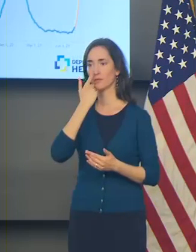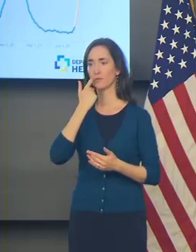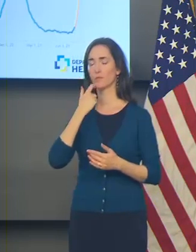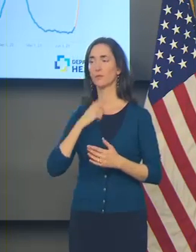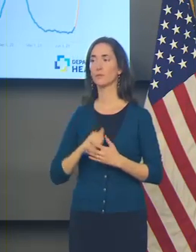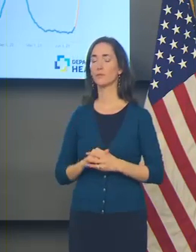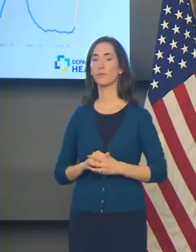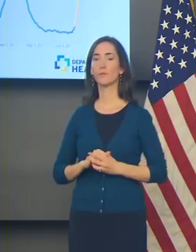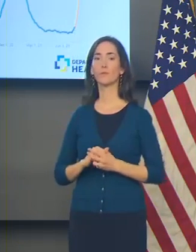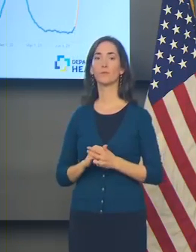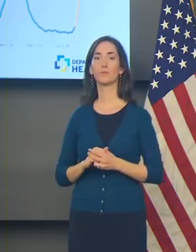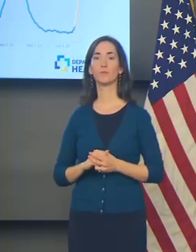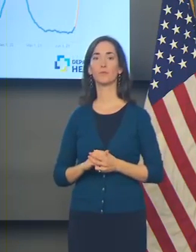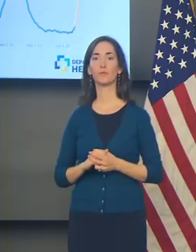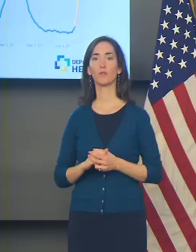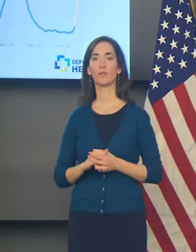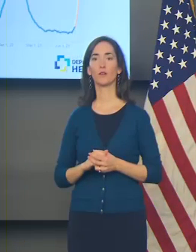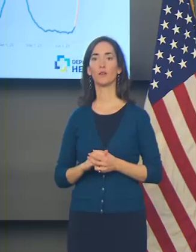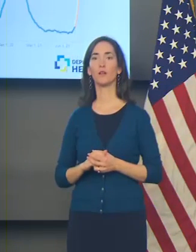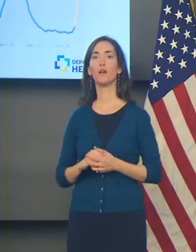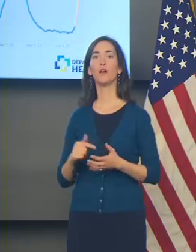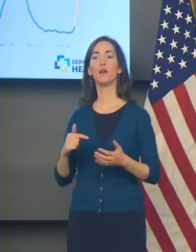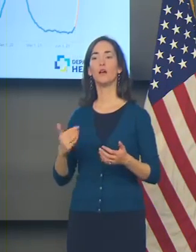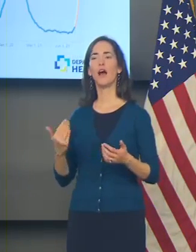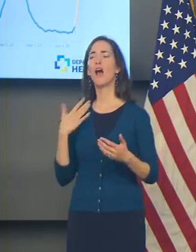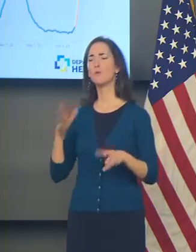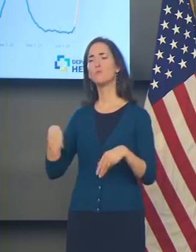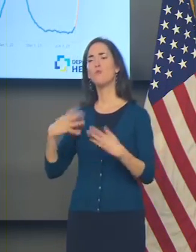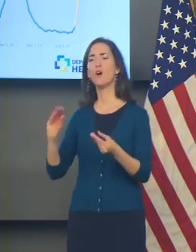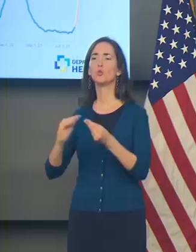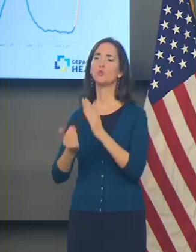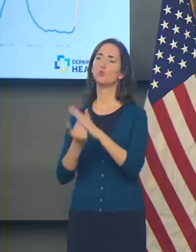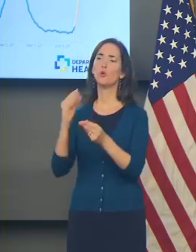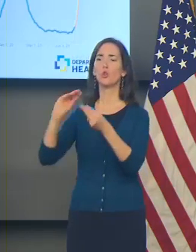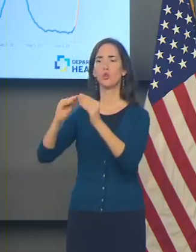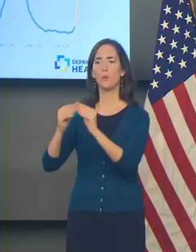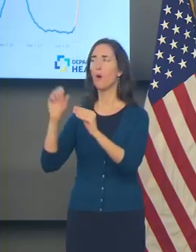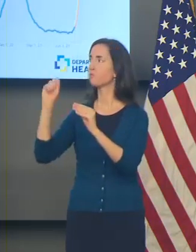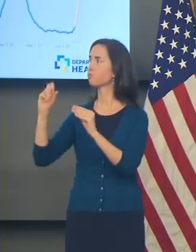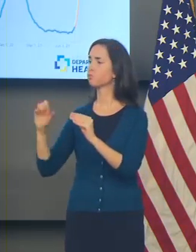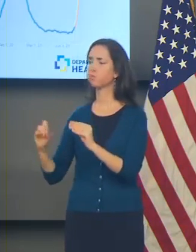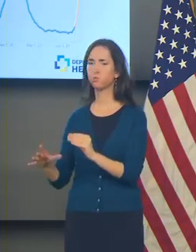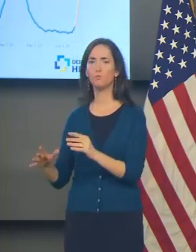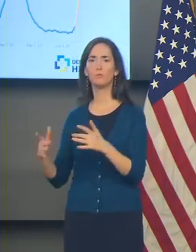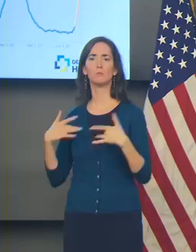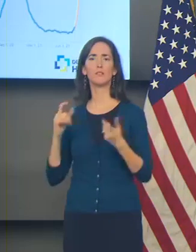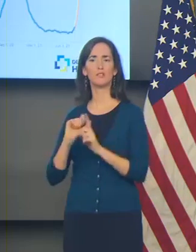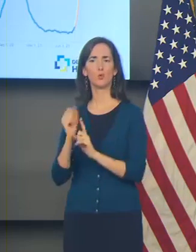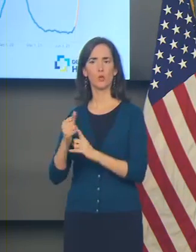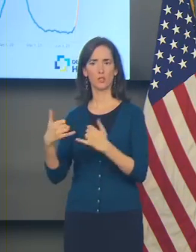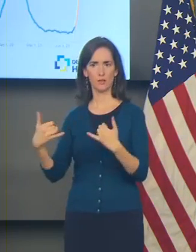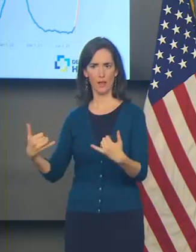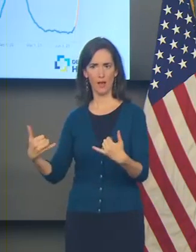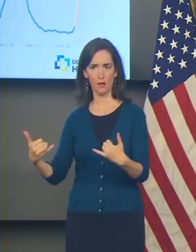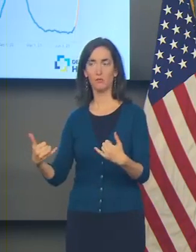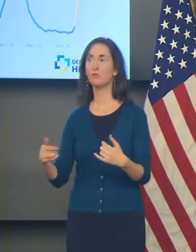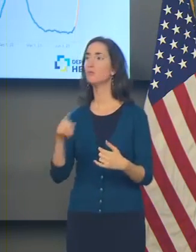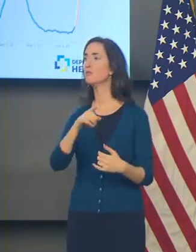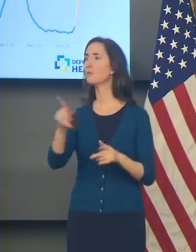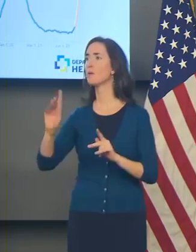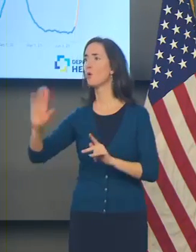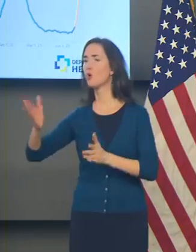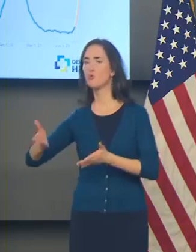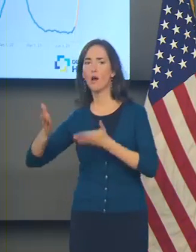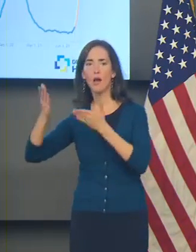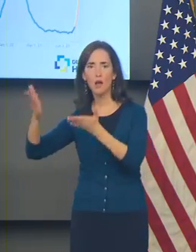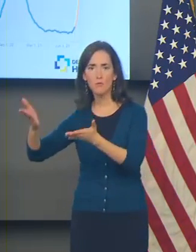points, give some perspective of where we are and what we're looking at, talk about the recommendations that are out there now, and